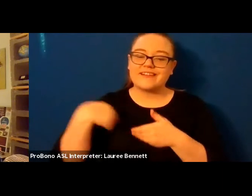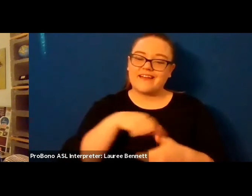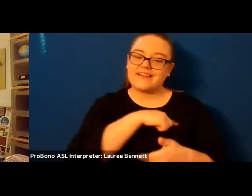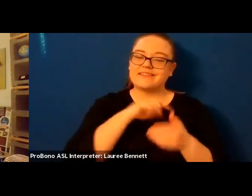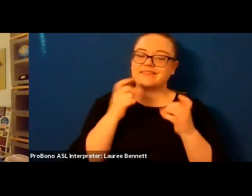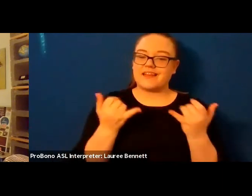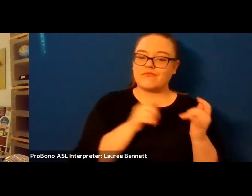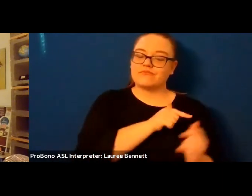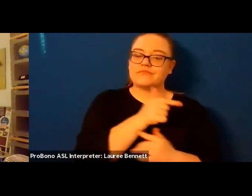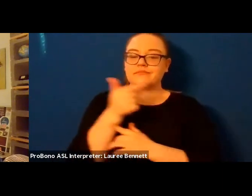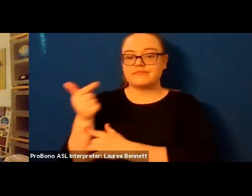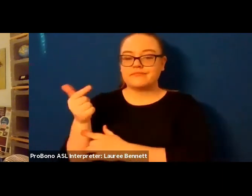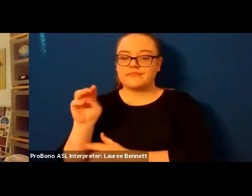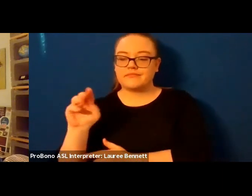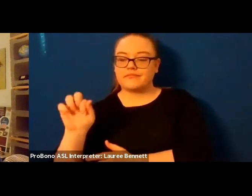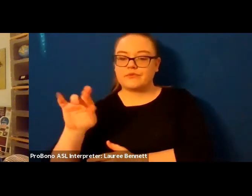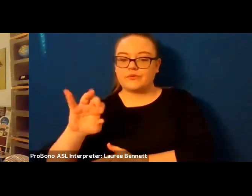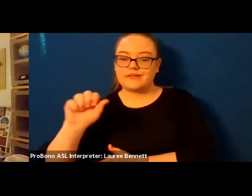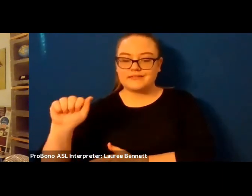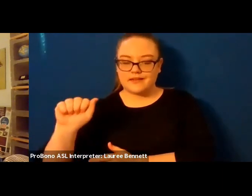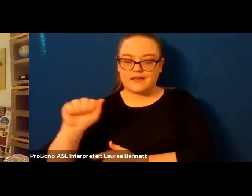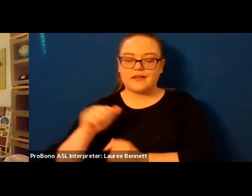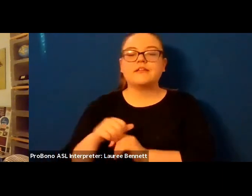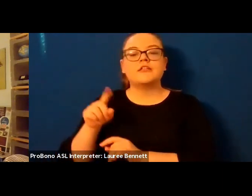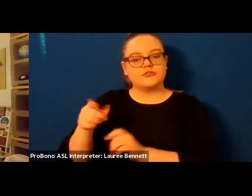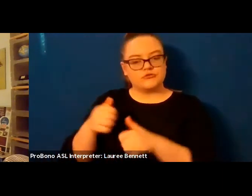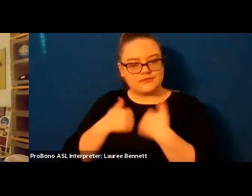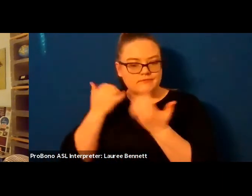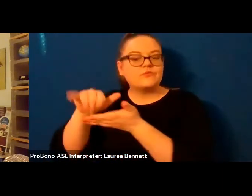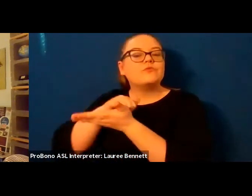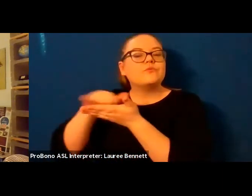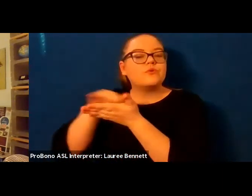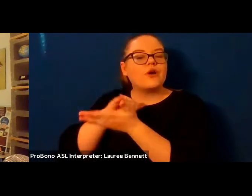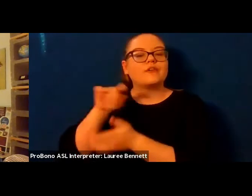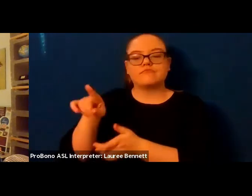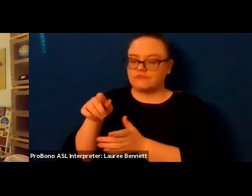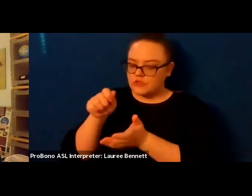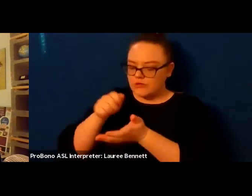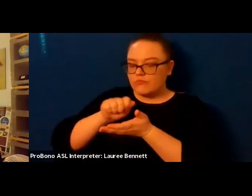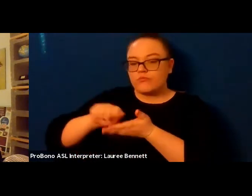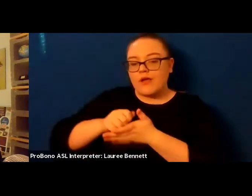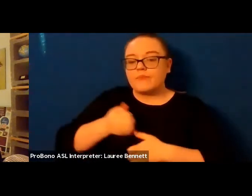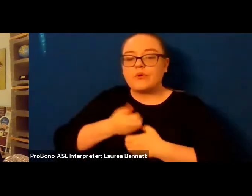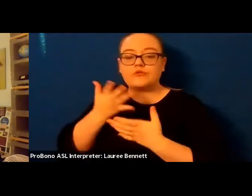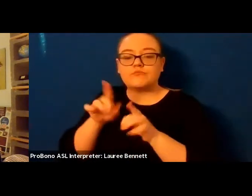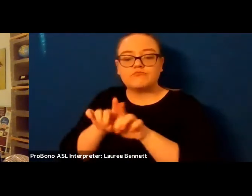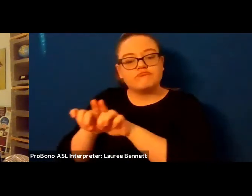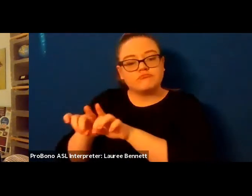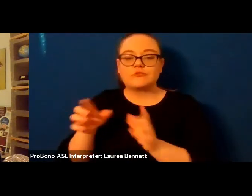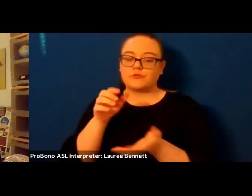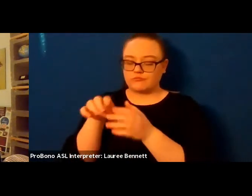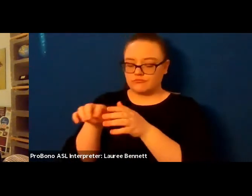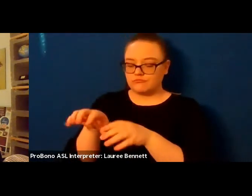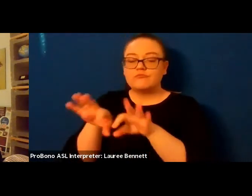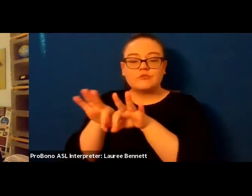lives writes and edits near new york city she holds an mfa in poetry from mills college in oakland her essay inherited